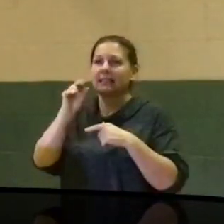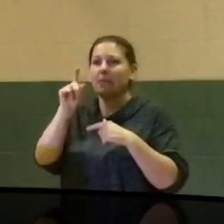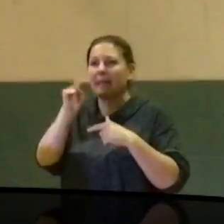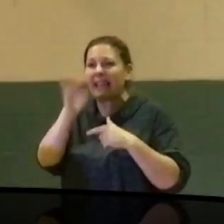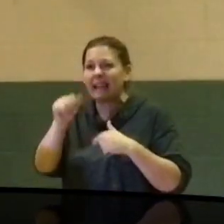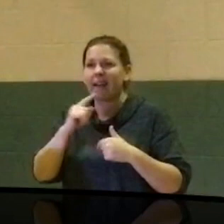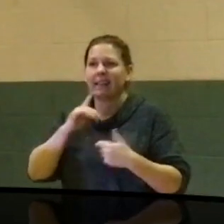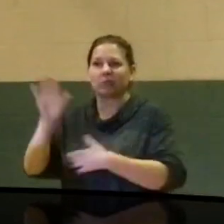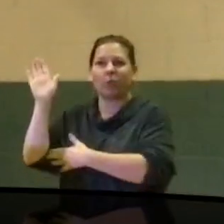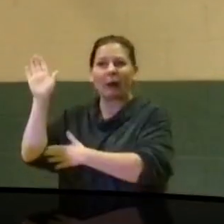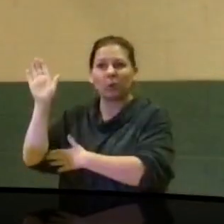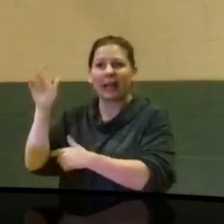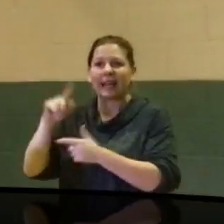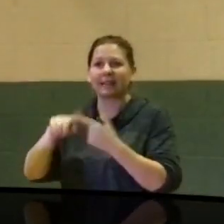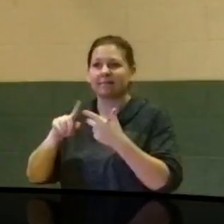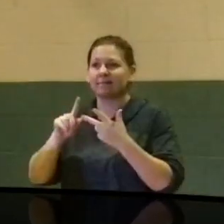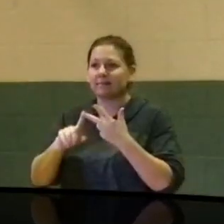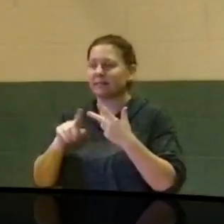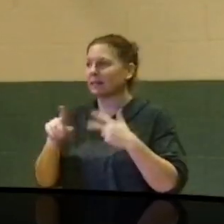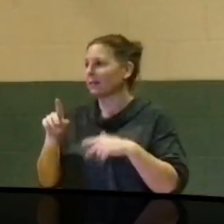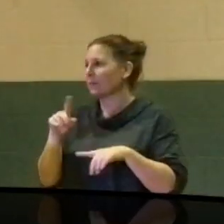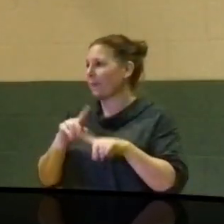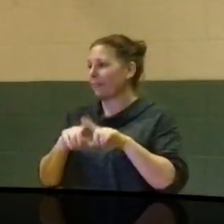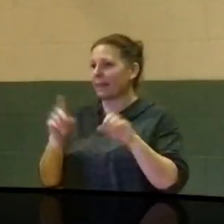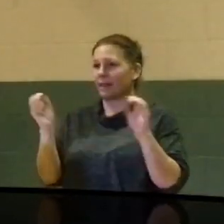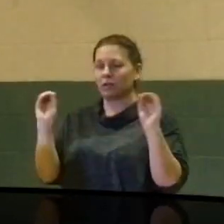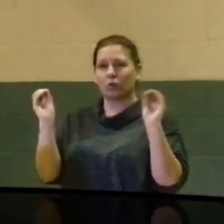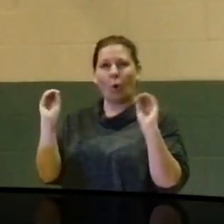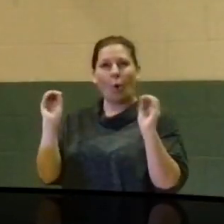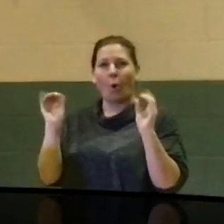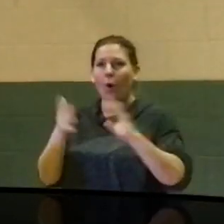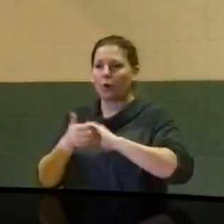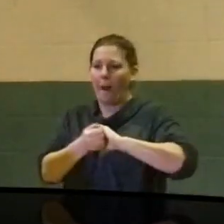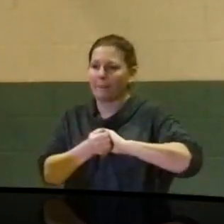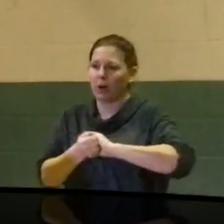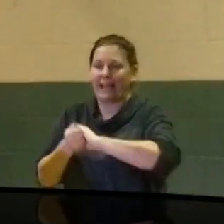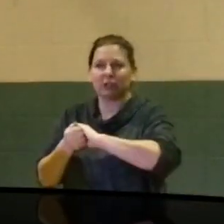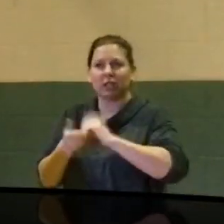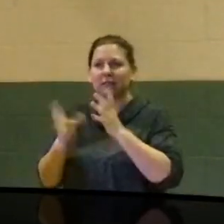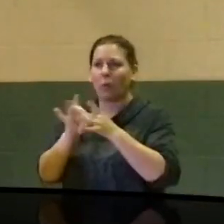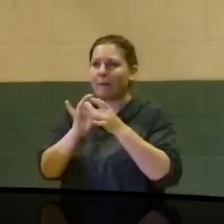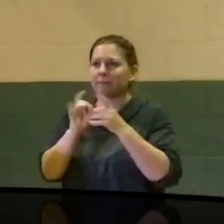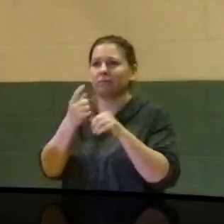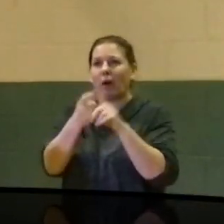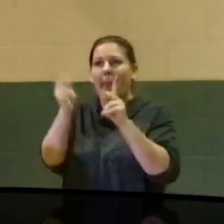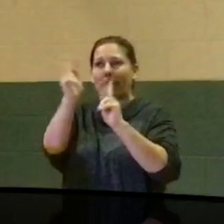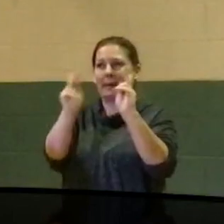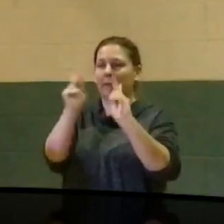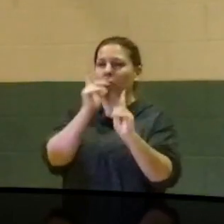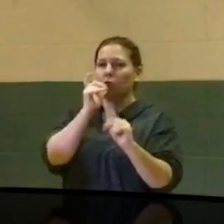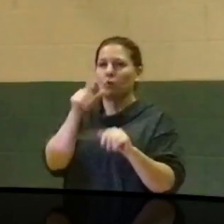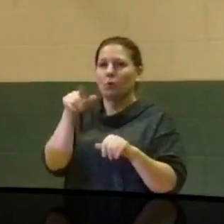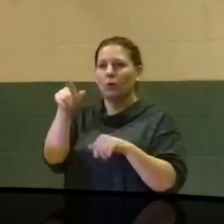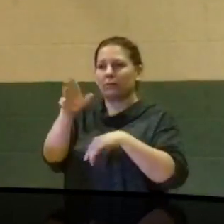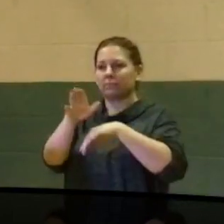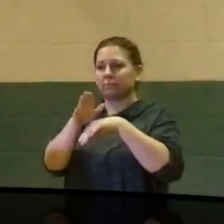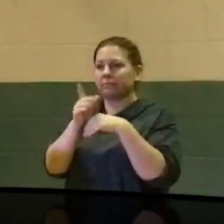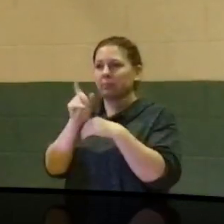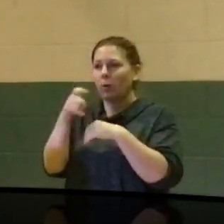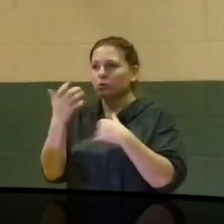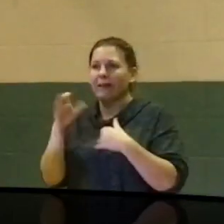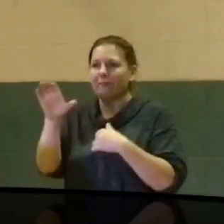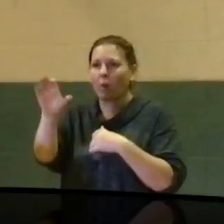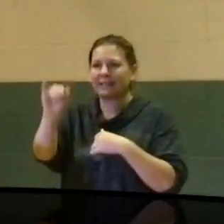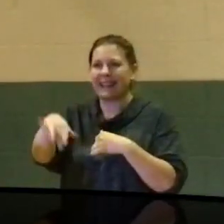can swear you in, and yet they get no cooperation from the people that they are called to enforce.